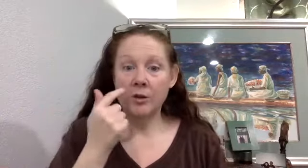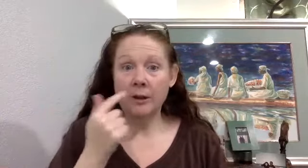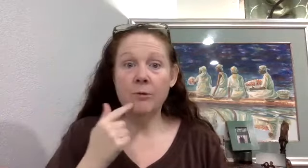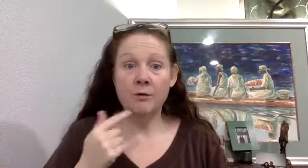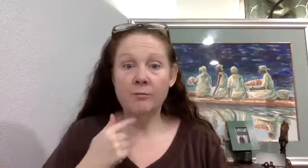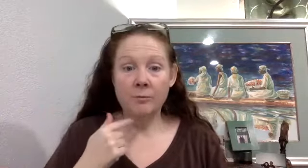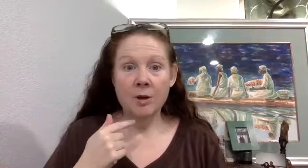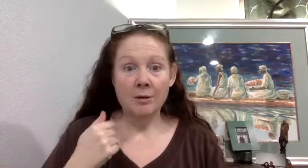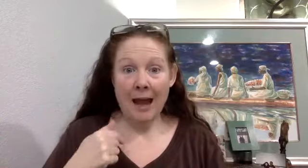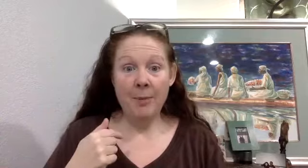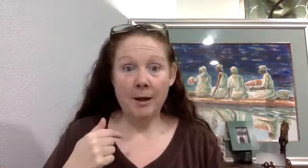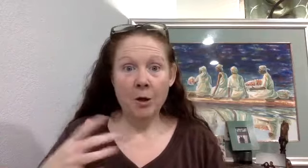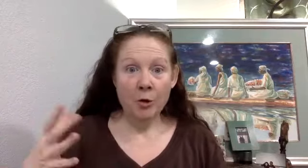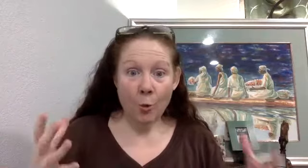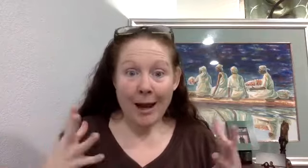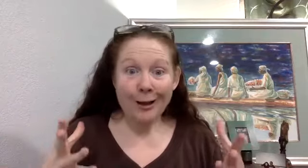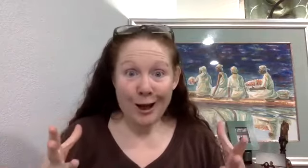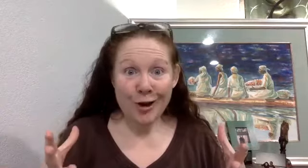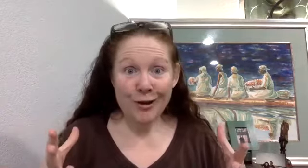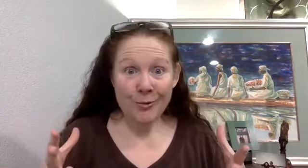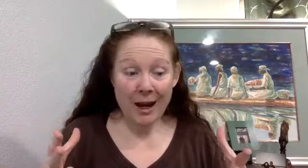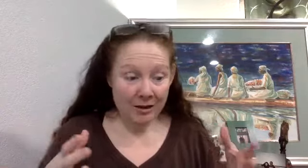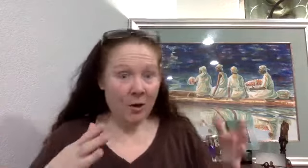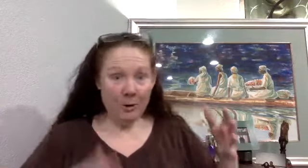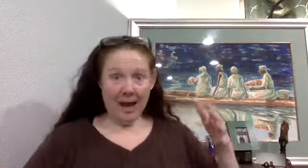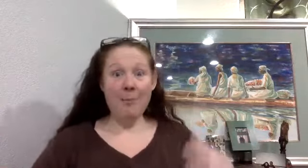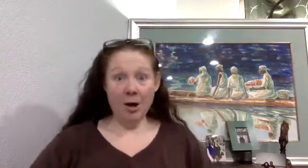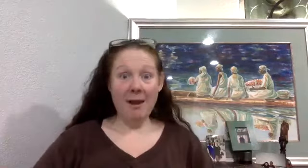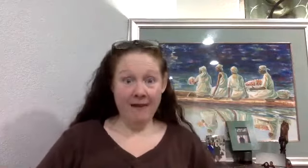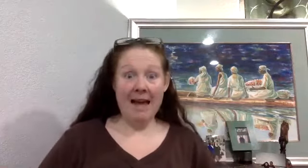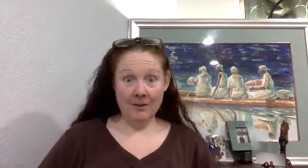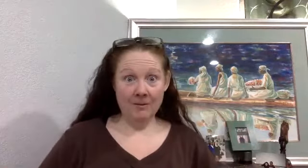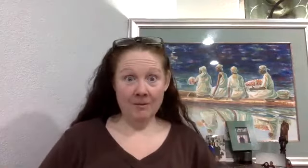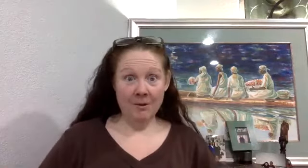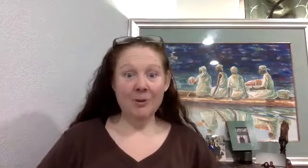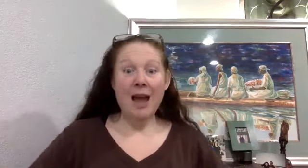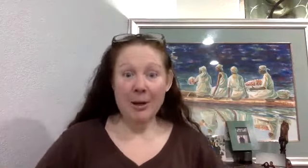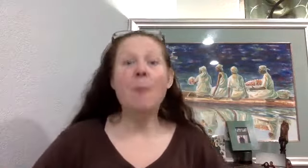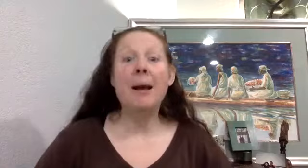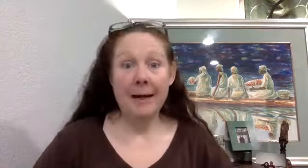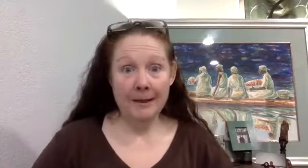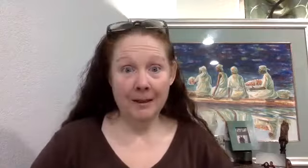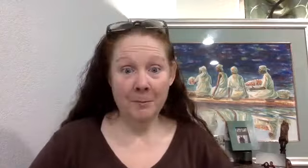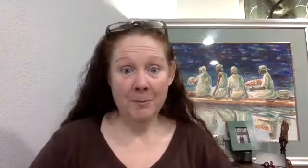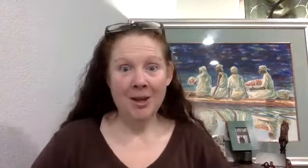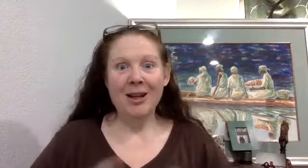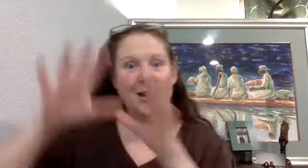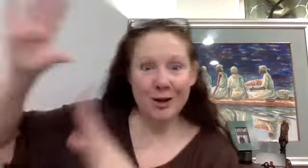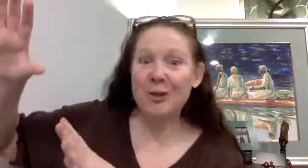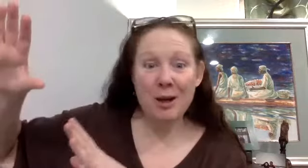sequence of tapping the way I lost all this weight was tapping on my fat was tapping on my belly. But again, I used to be a